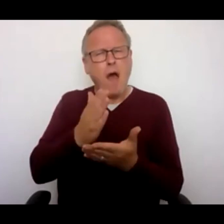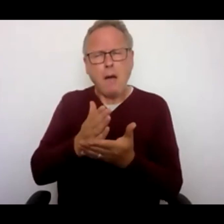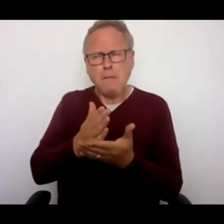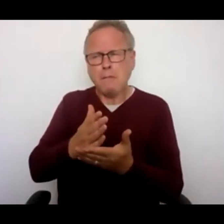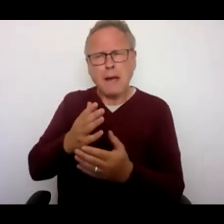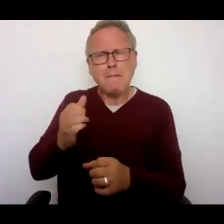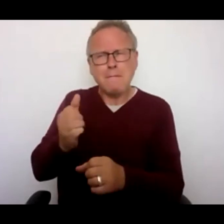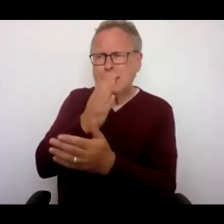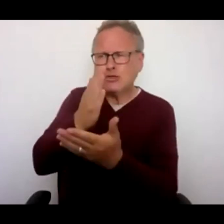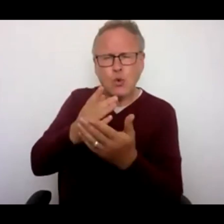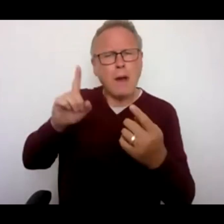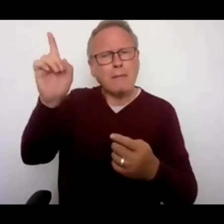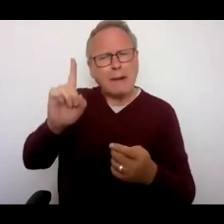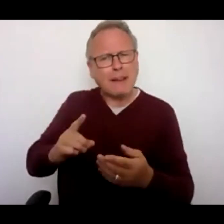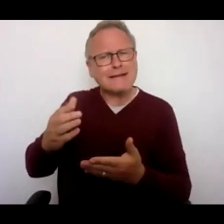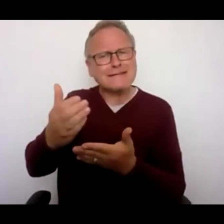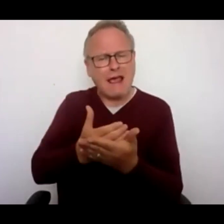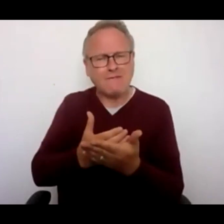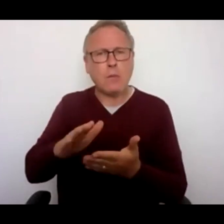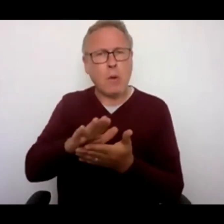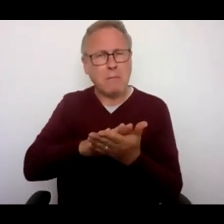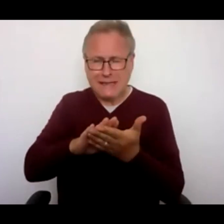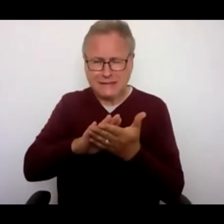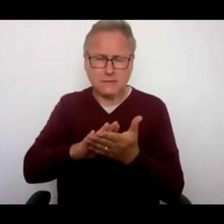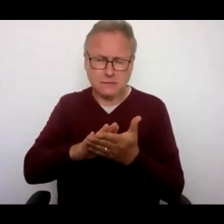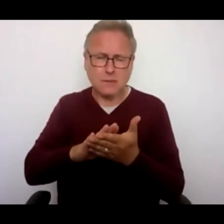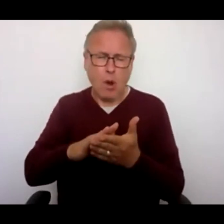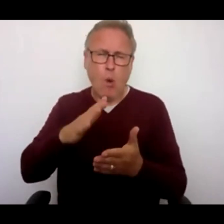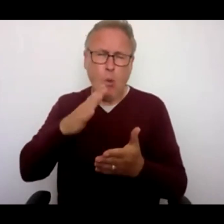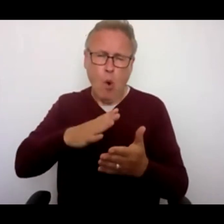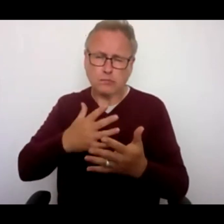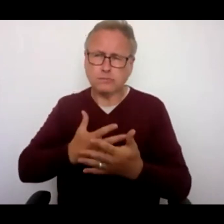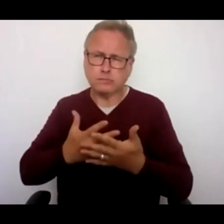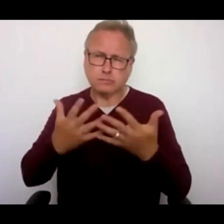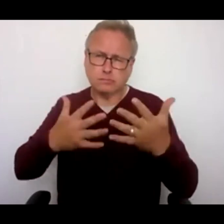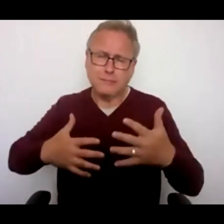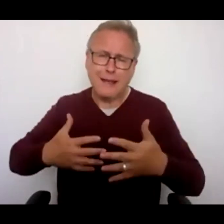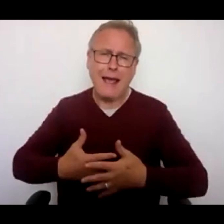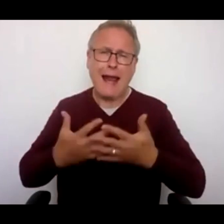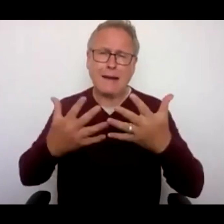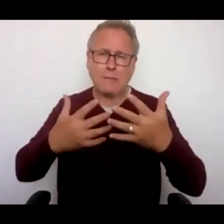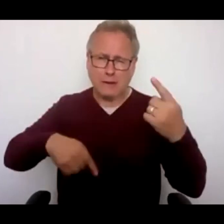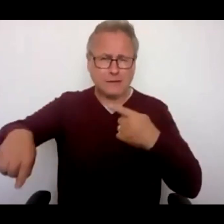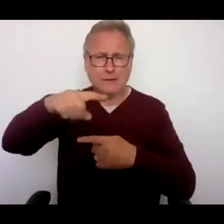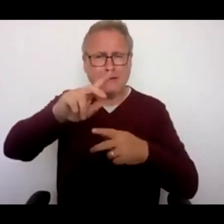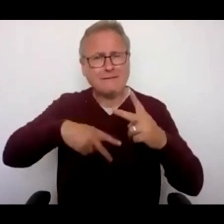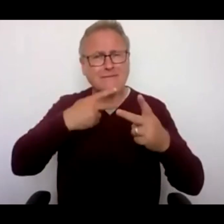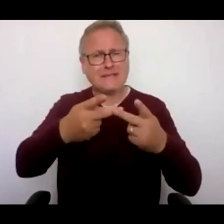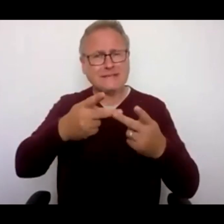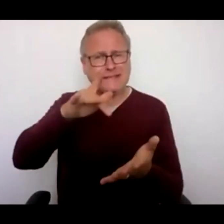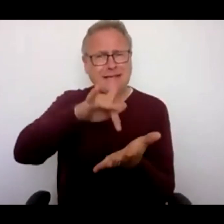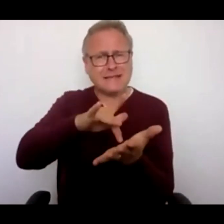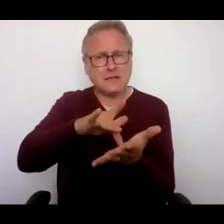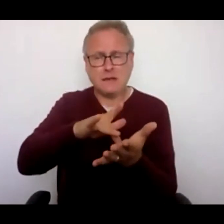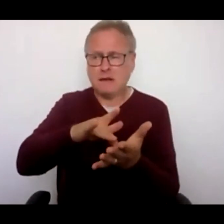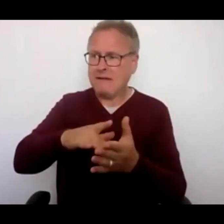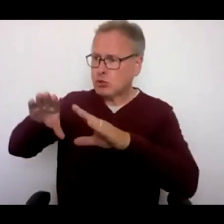also make it possible for everyone to visit the city centre. Stopping people with blue badges